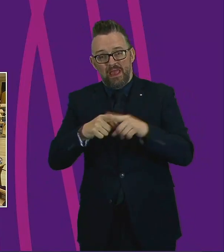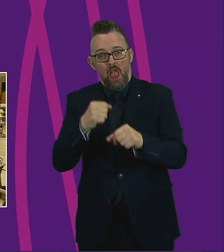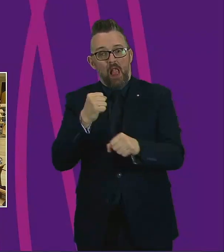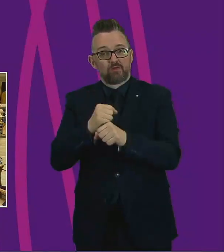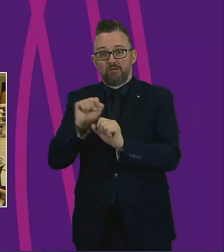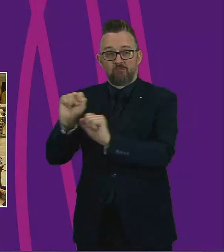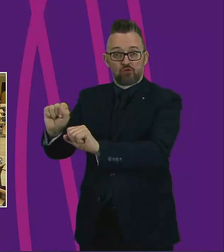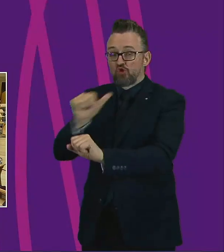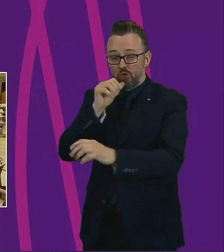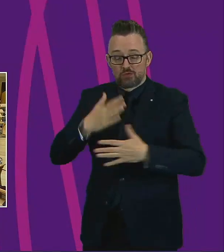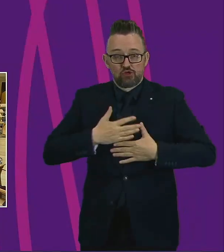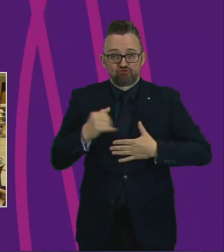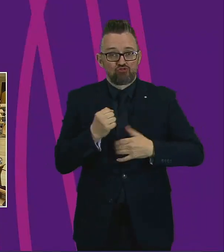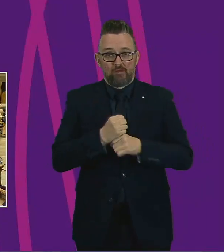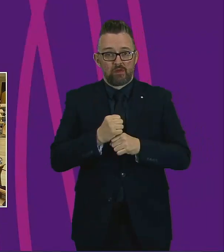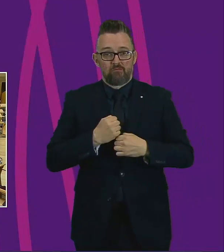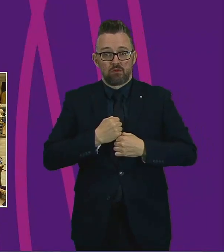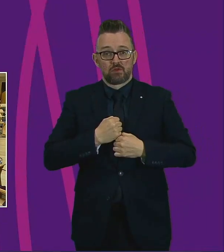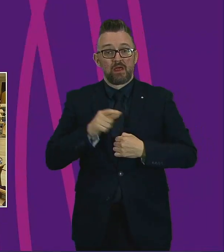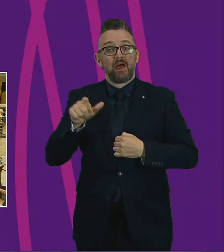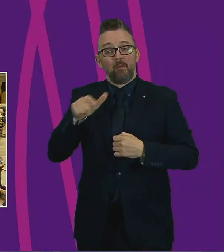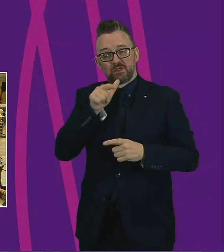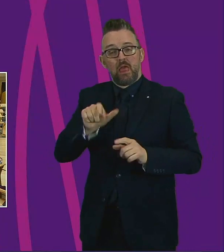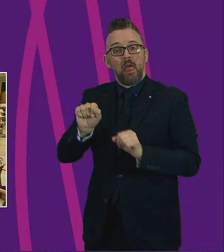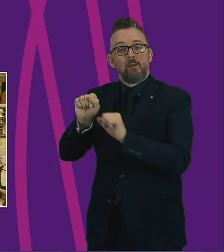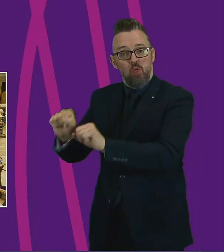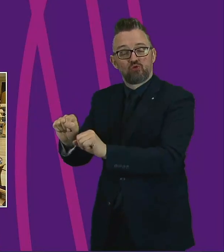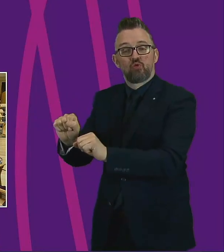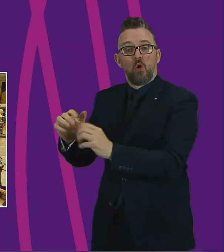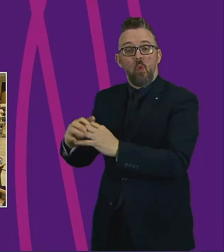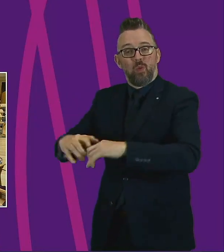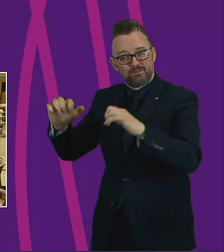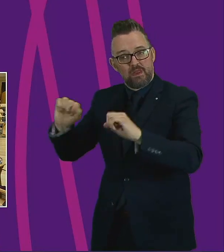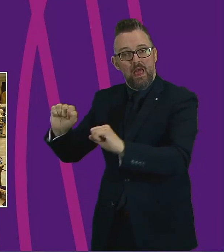fault, not the Scottish Government's fault. Mr. Mumton.